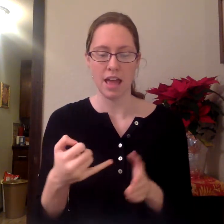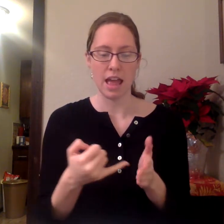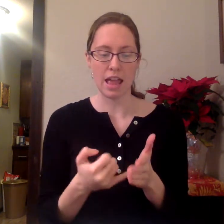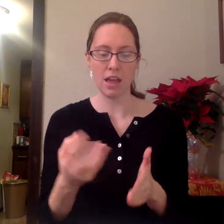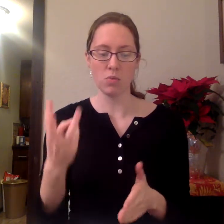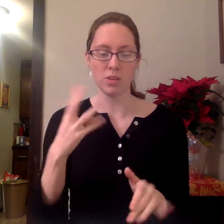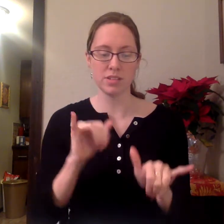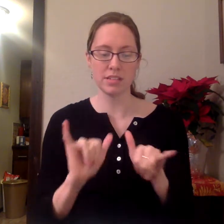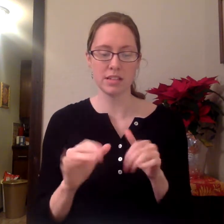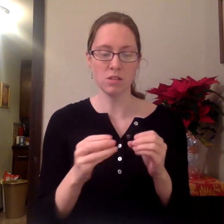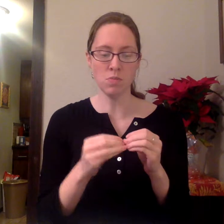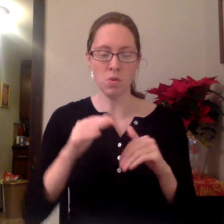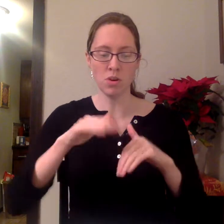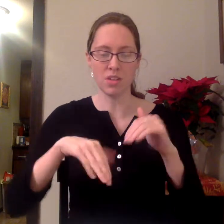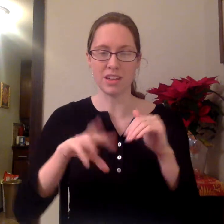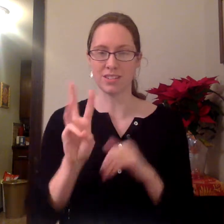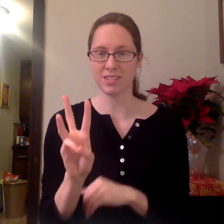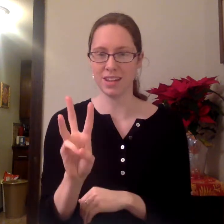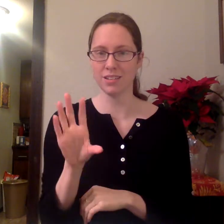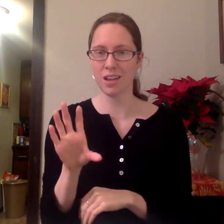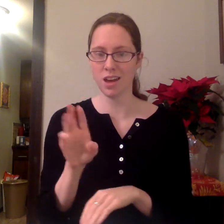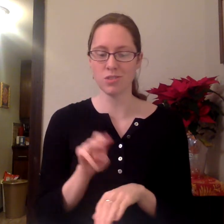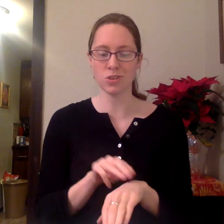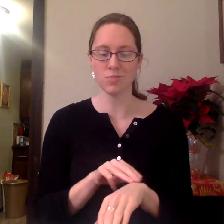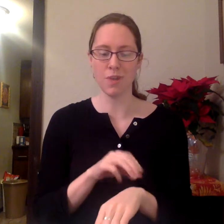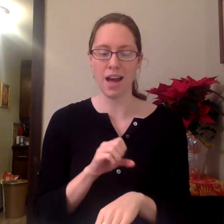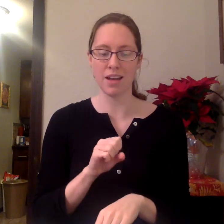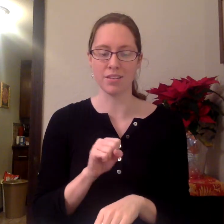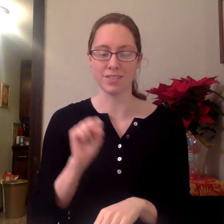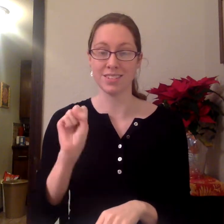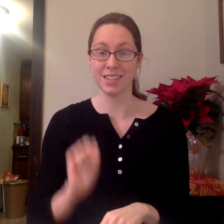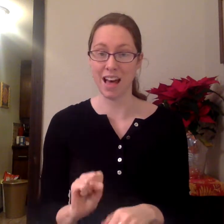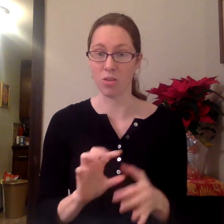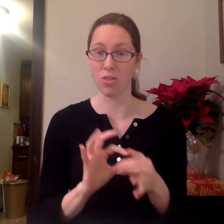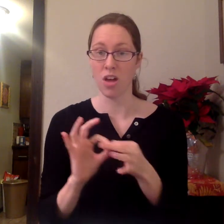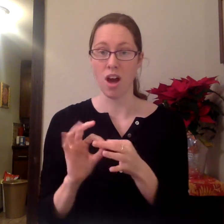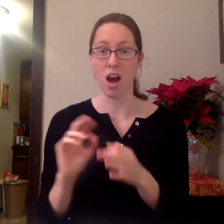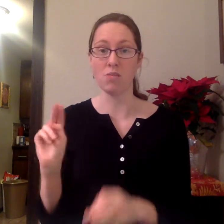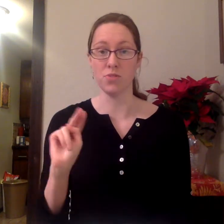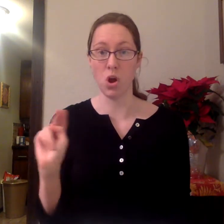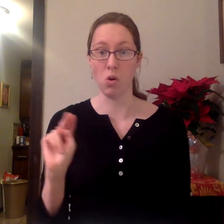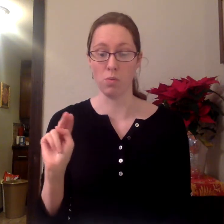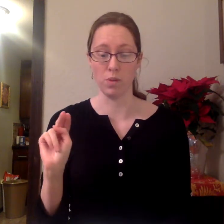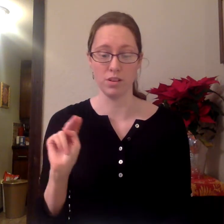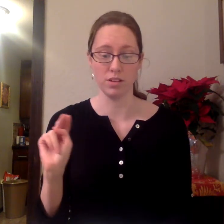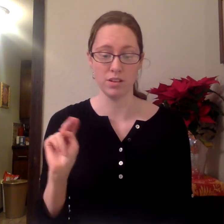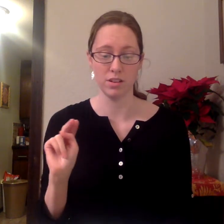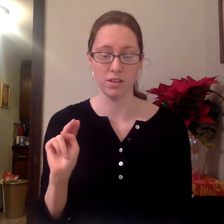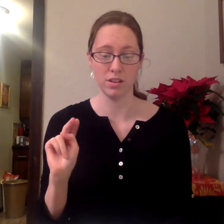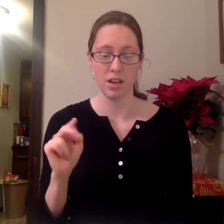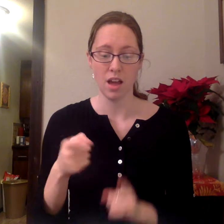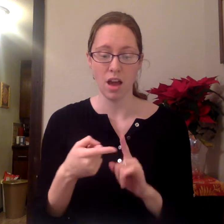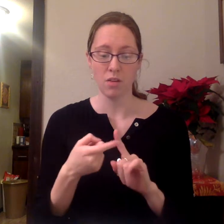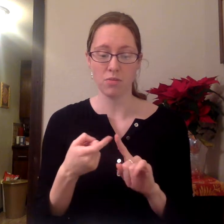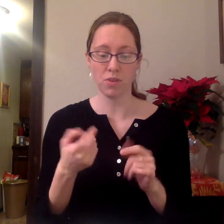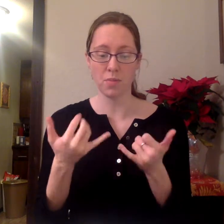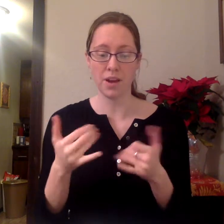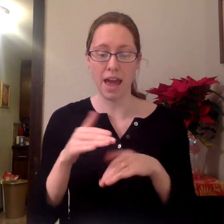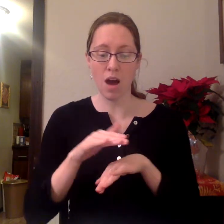It was still more than 600 miles south of Gnome. From now